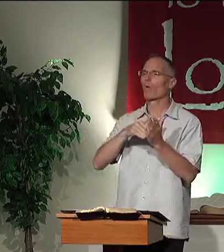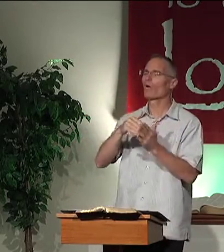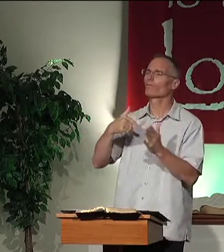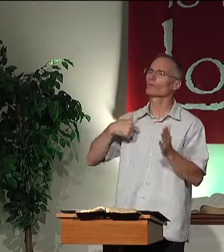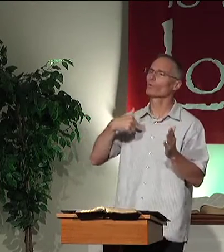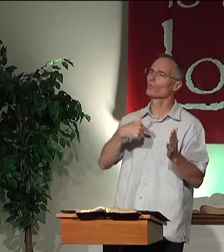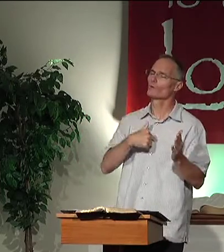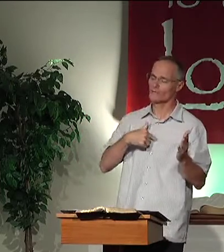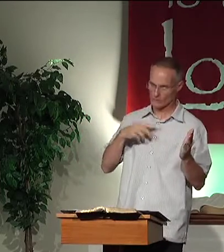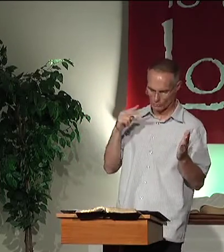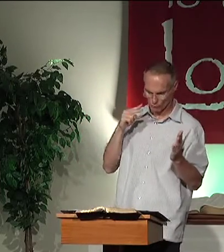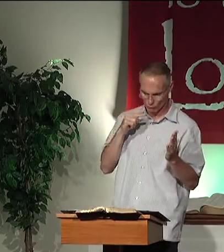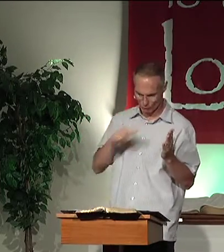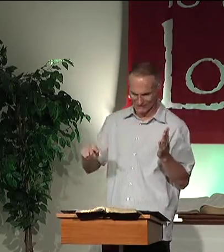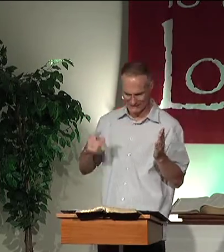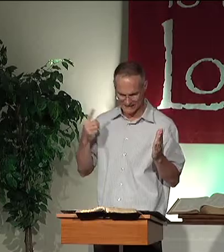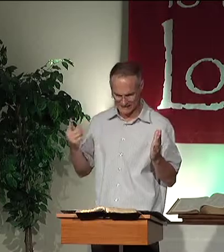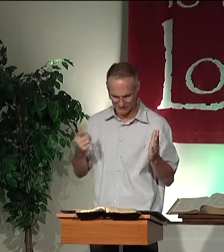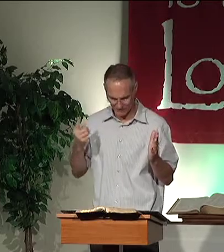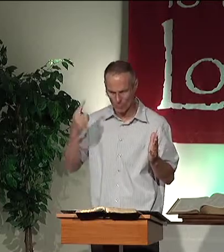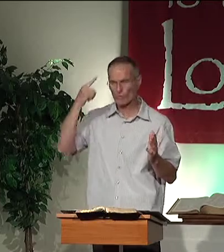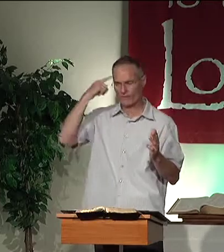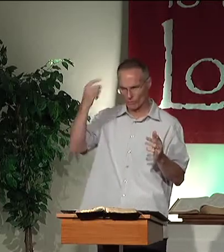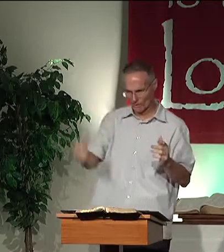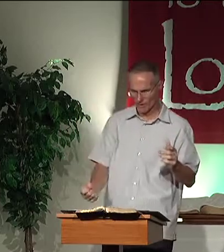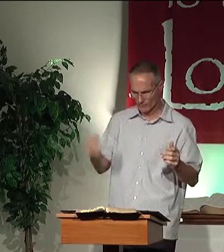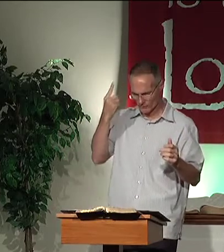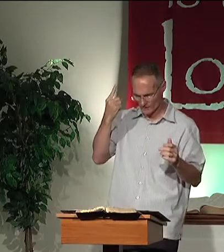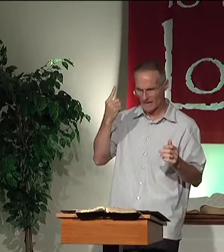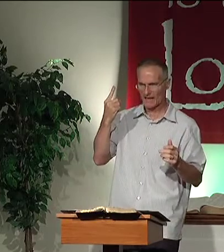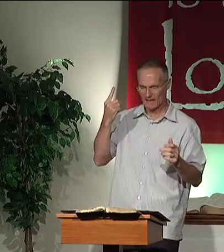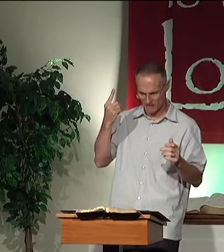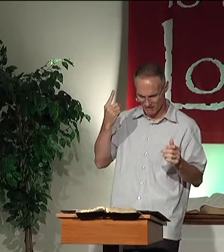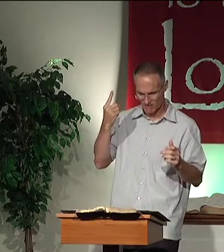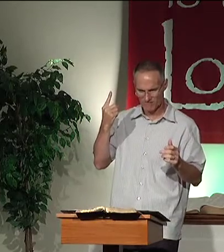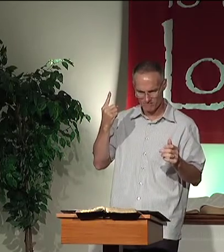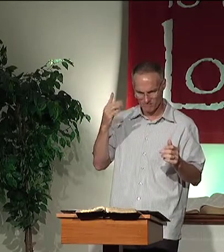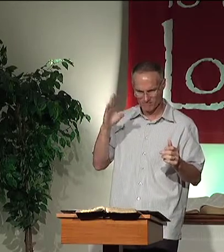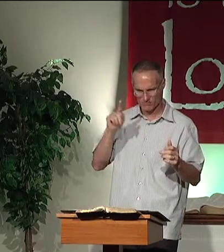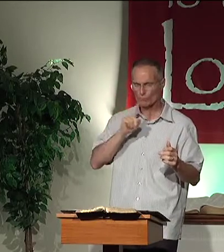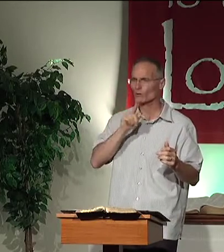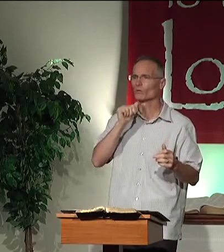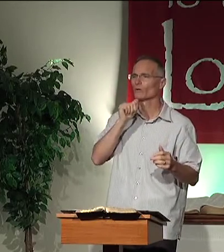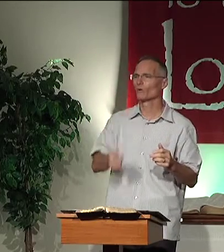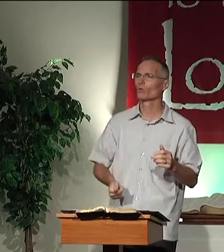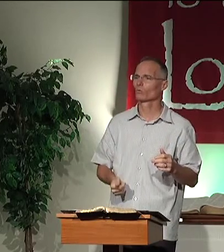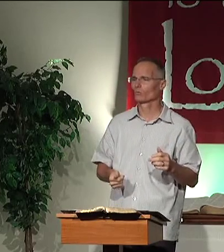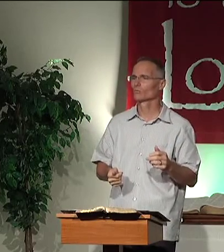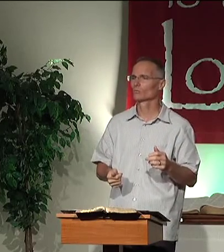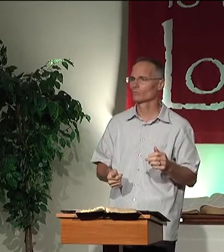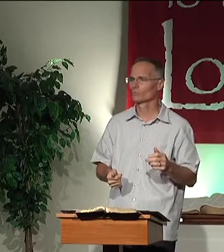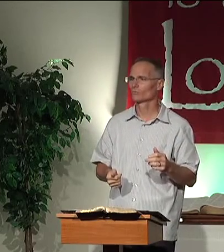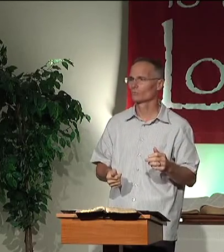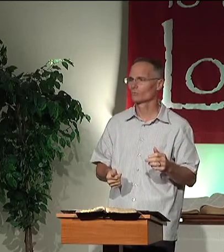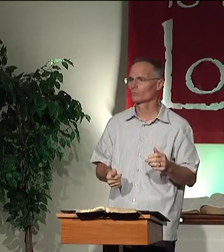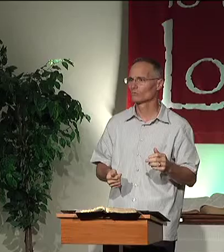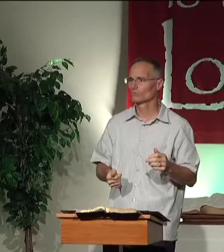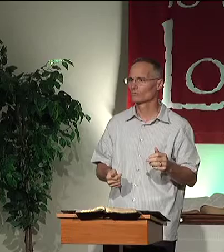Studying this, I thought, how often do we read something and we think we understand it, but we really don't?